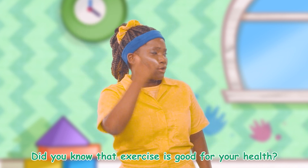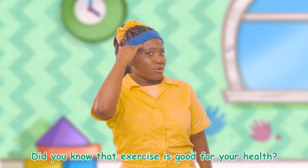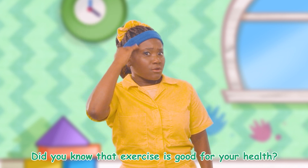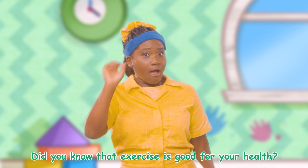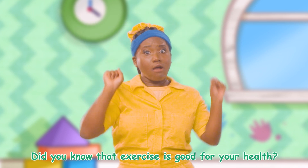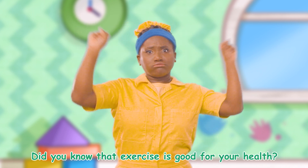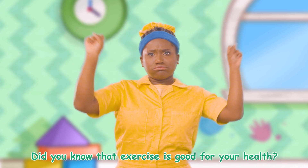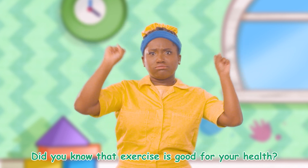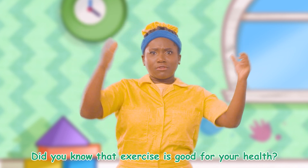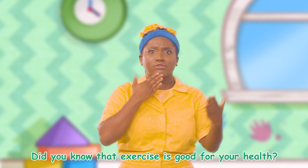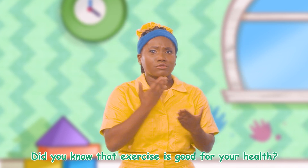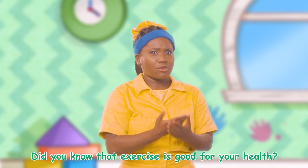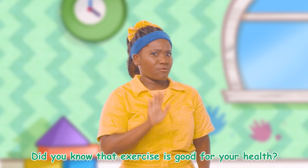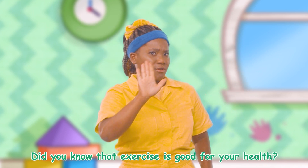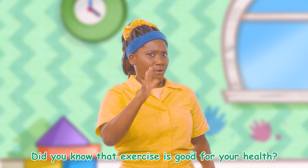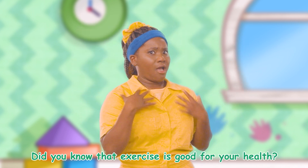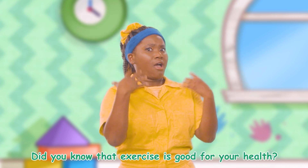know that exercise is good for your health?